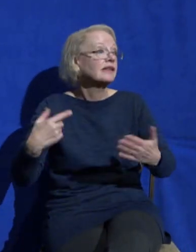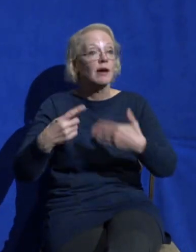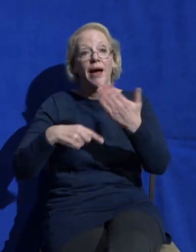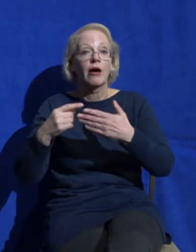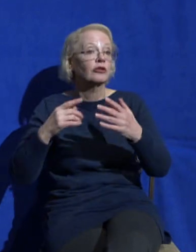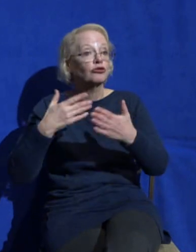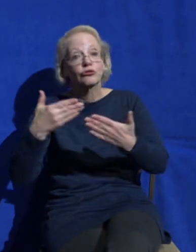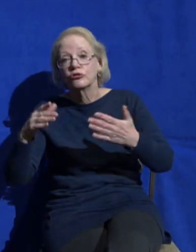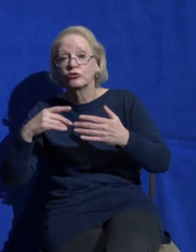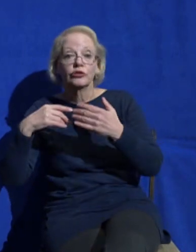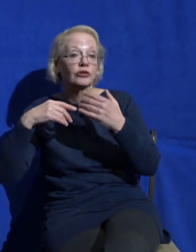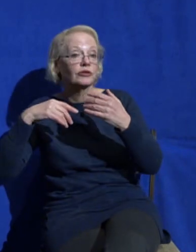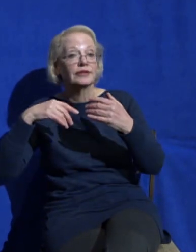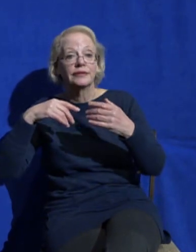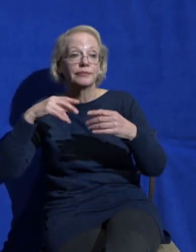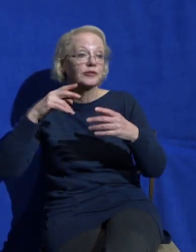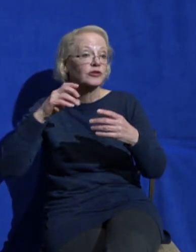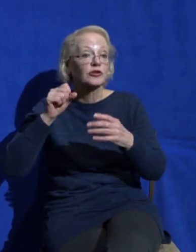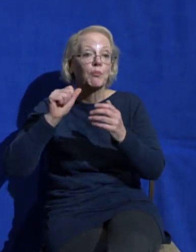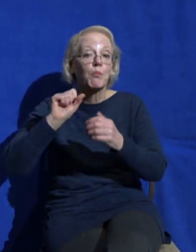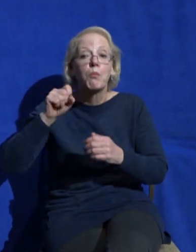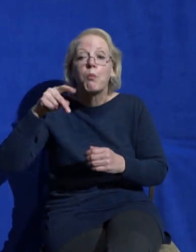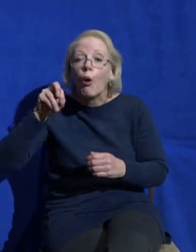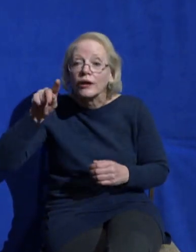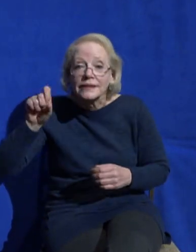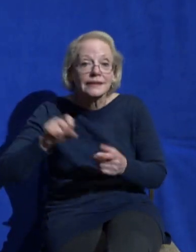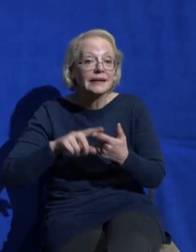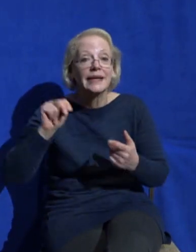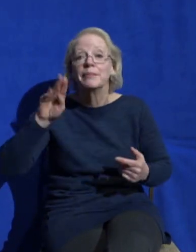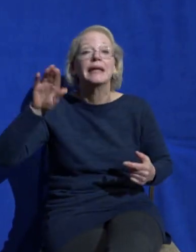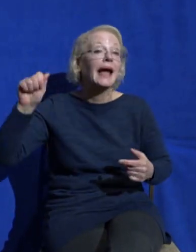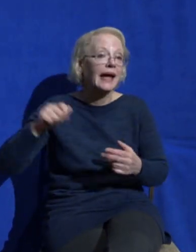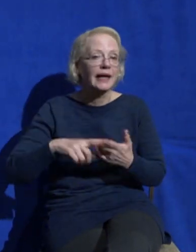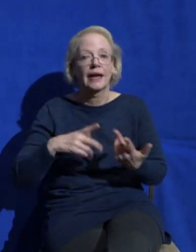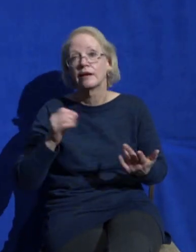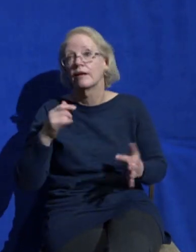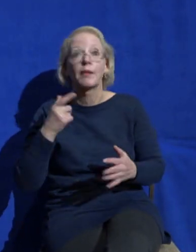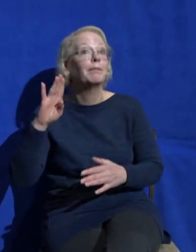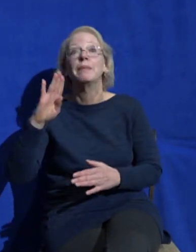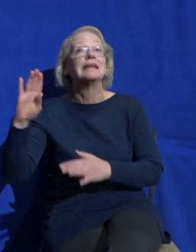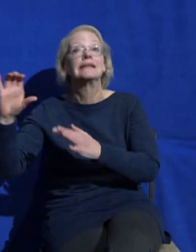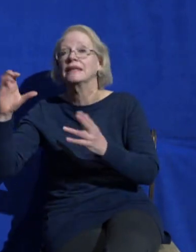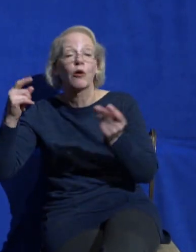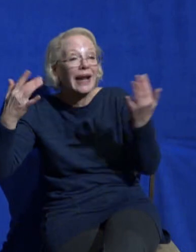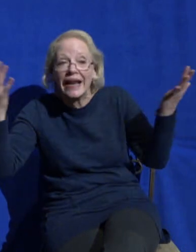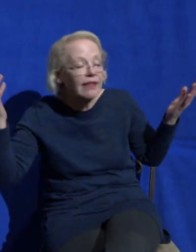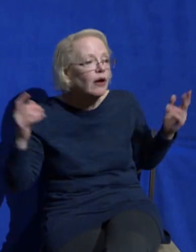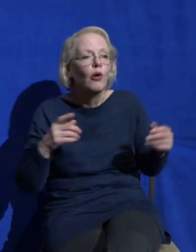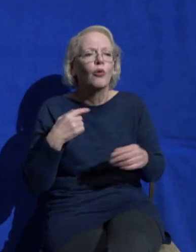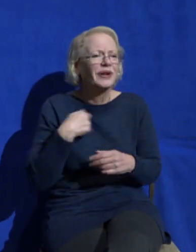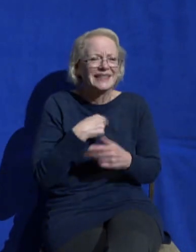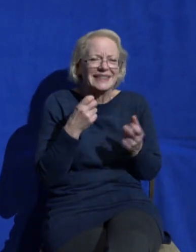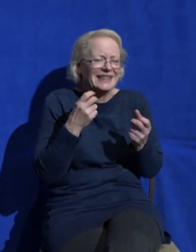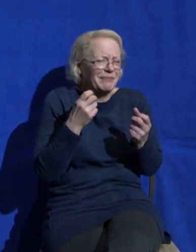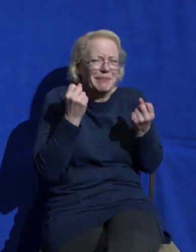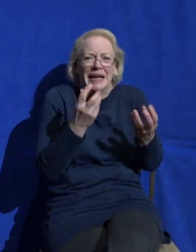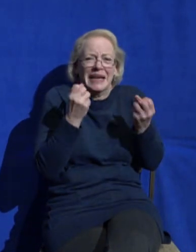and the NBA and whatever acronym you want right it's all these voices and not just the voices around us